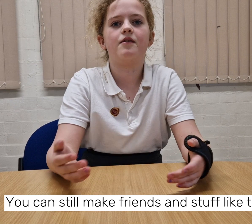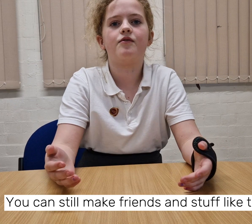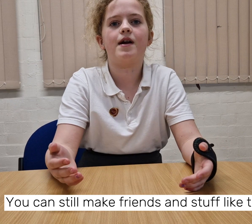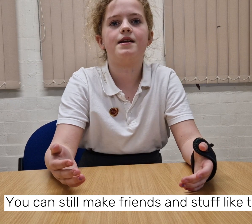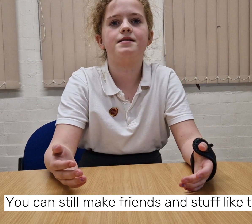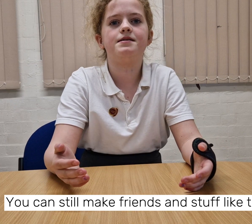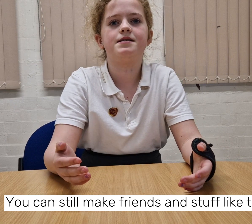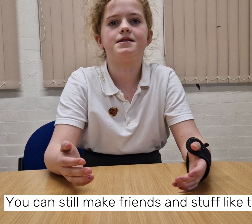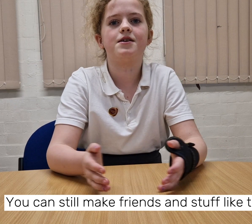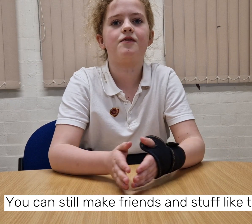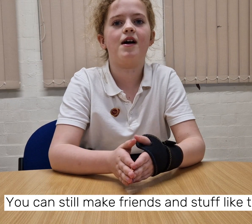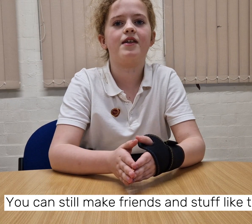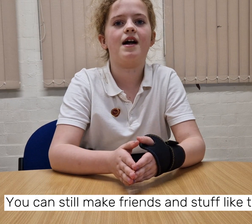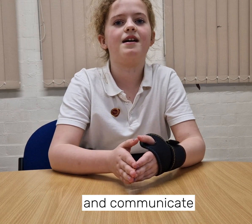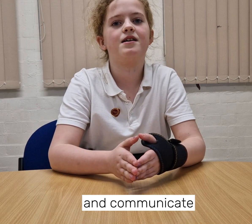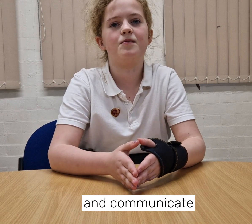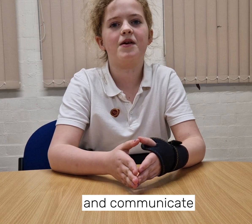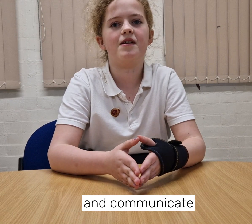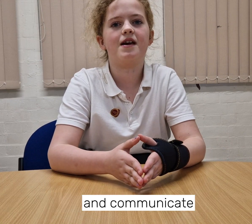friends and stuff like that and communicate.